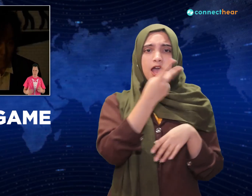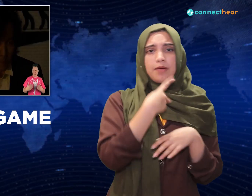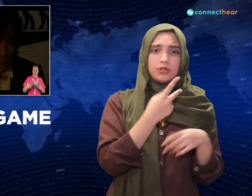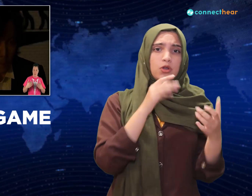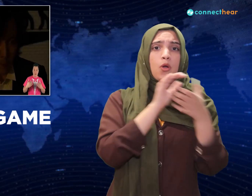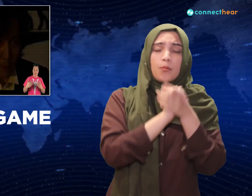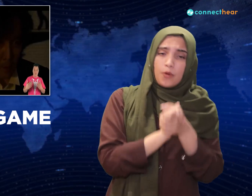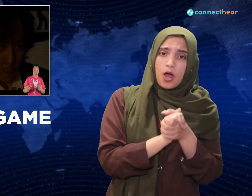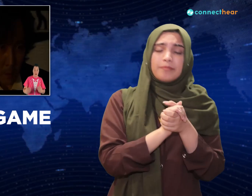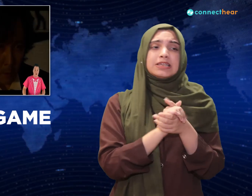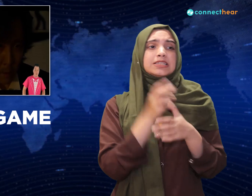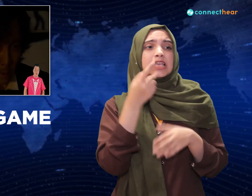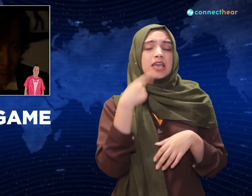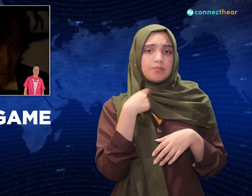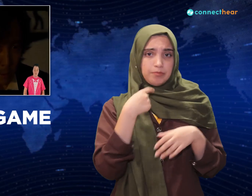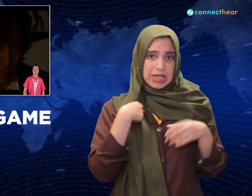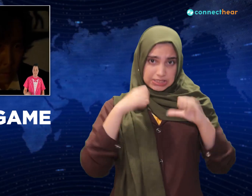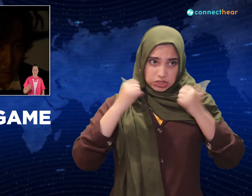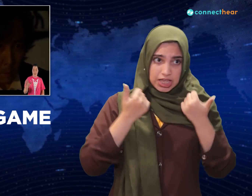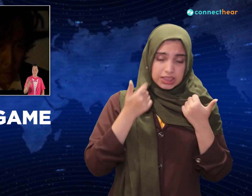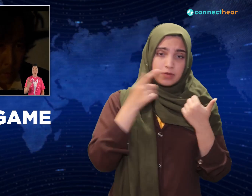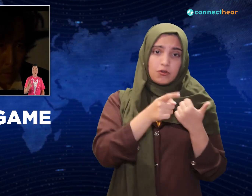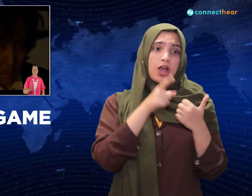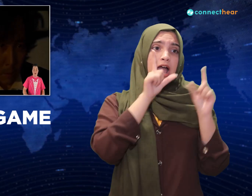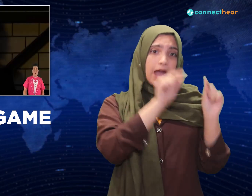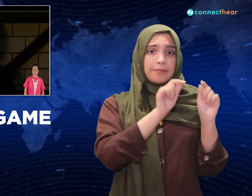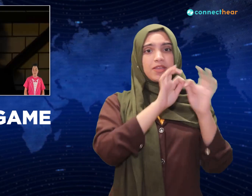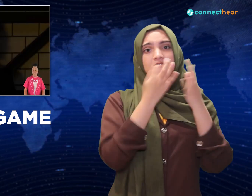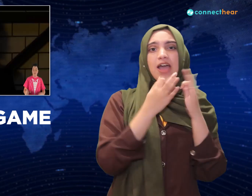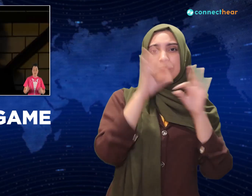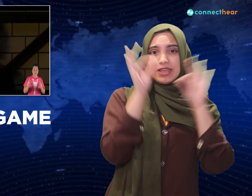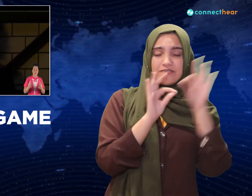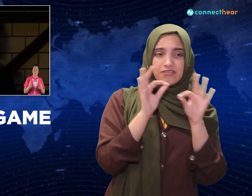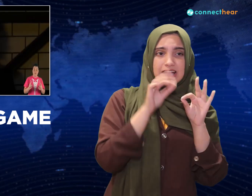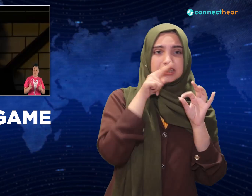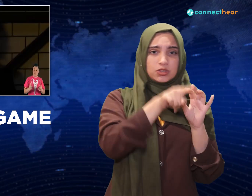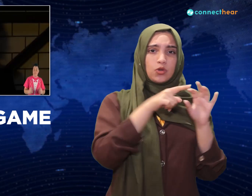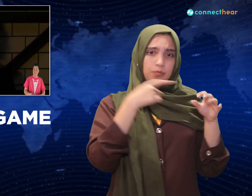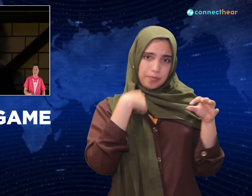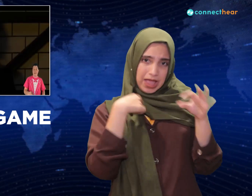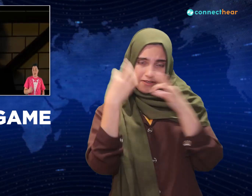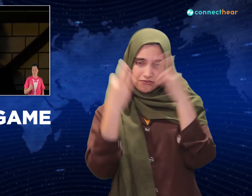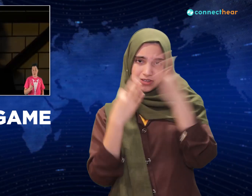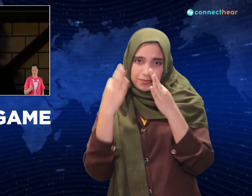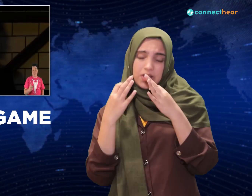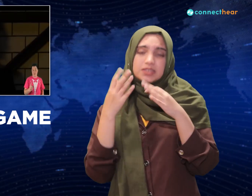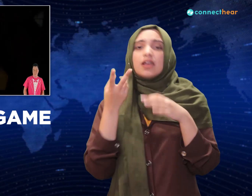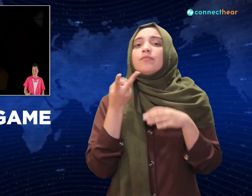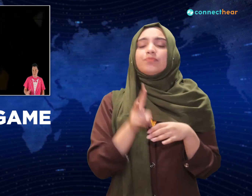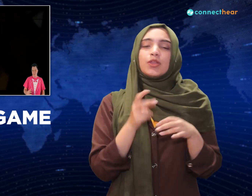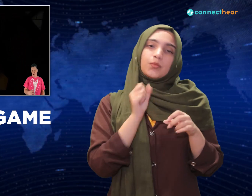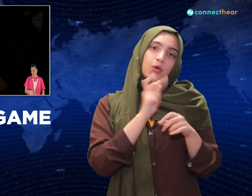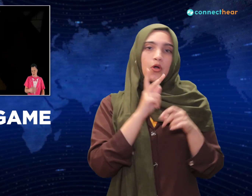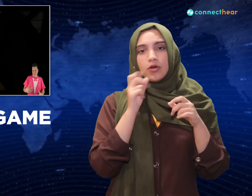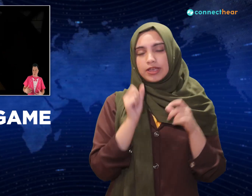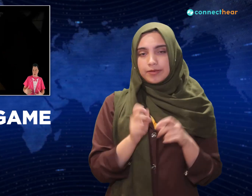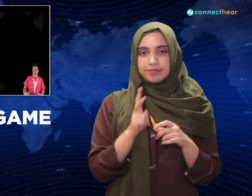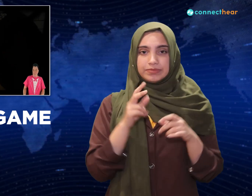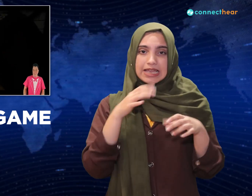I should go kill him now. But Sebok's like, hey man, don't. You're a good person, stay that way. Just then though, oh, she passes